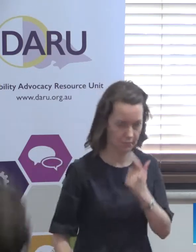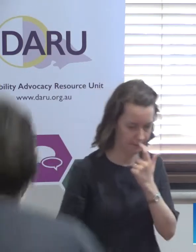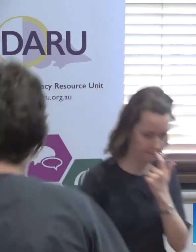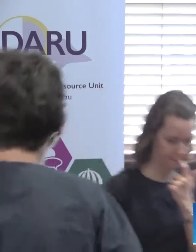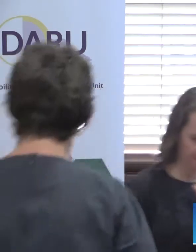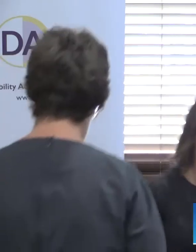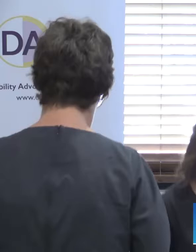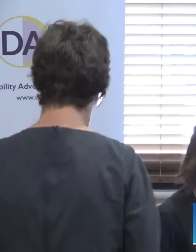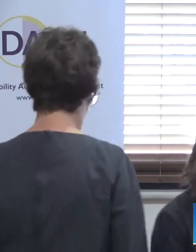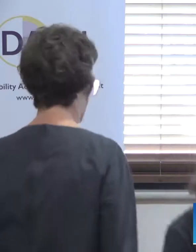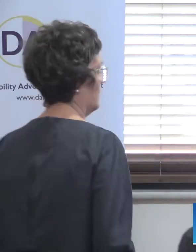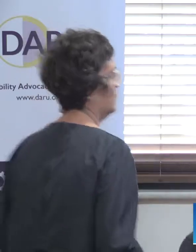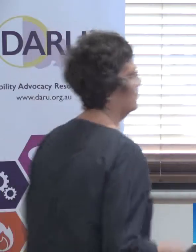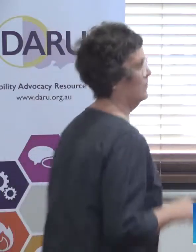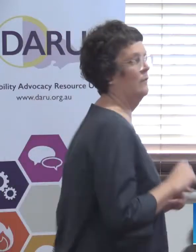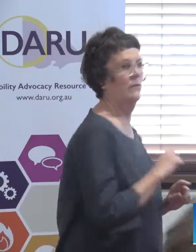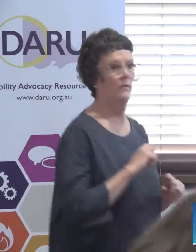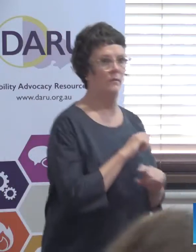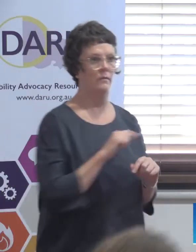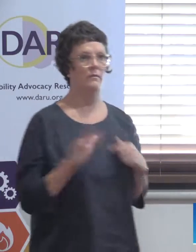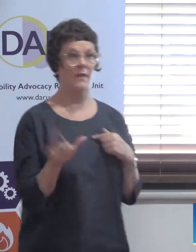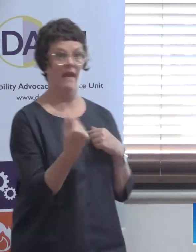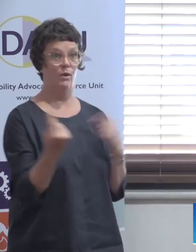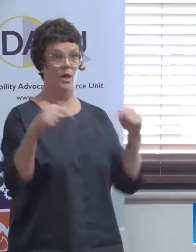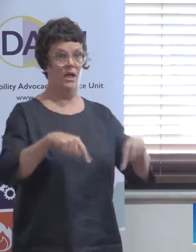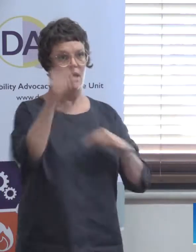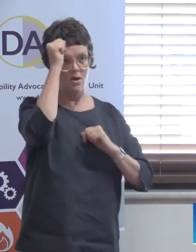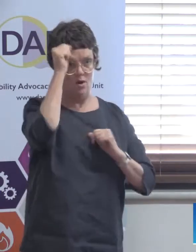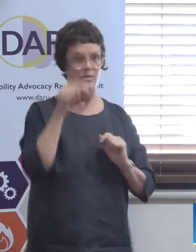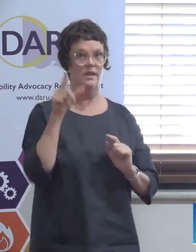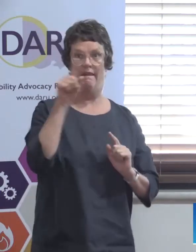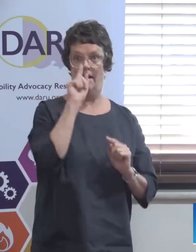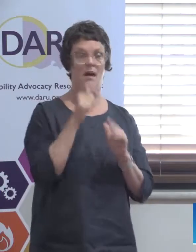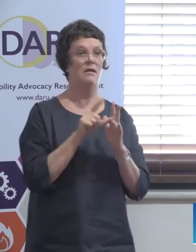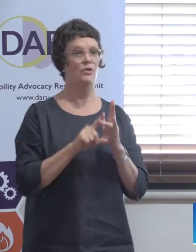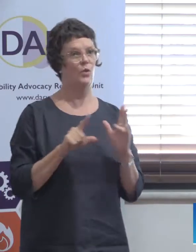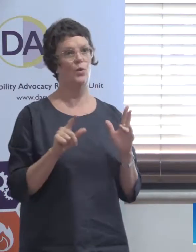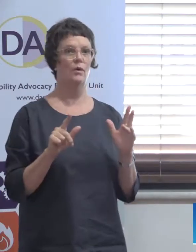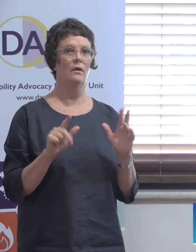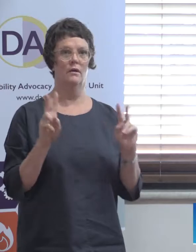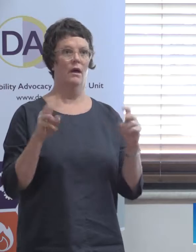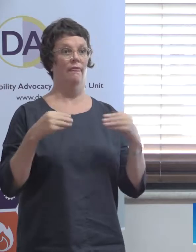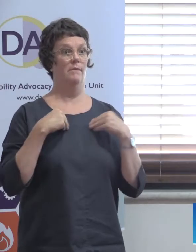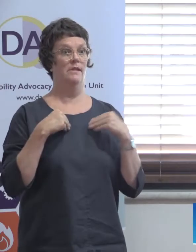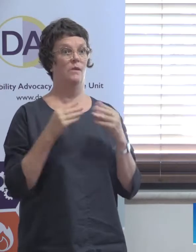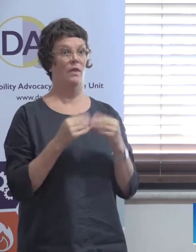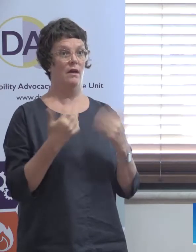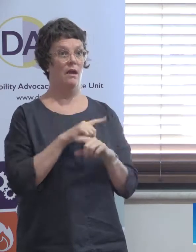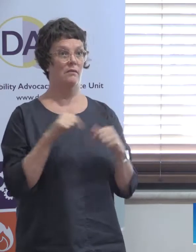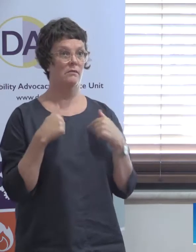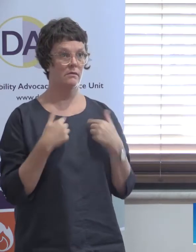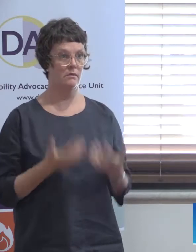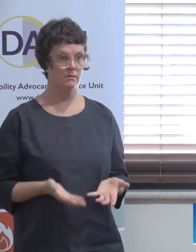business without us we all know that the problem is of course we all go home at five o'clock most of us and so the people who